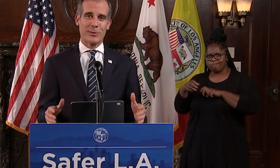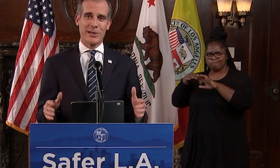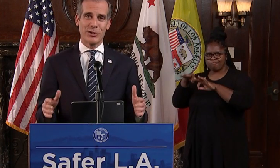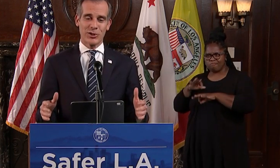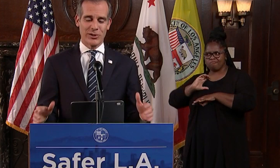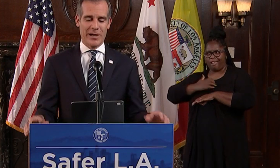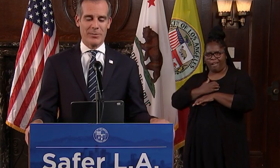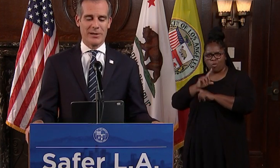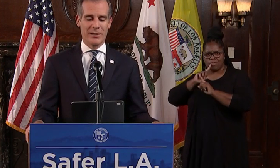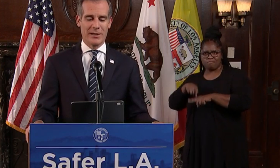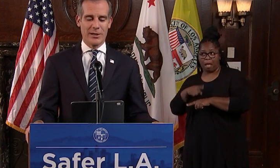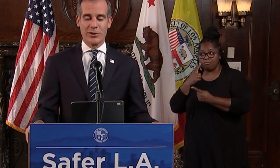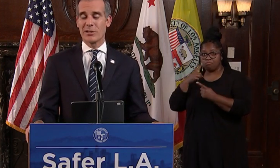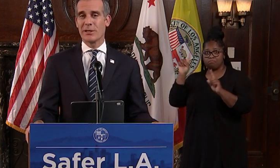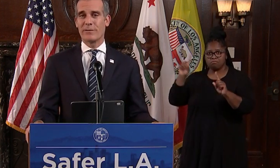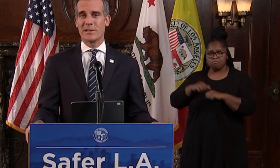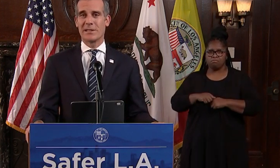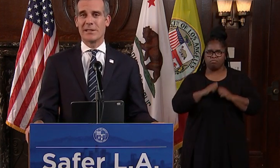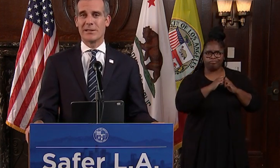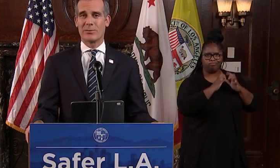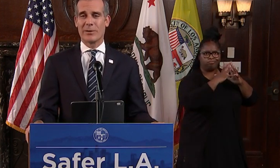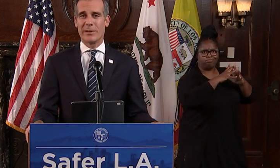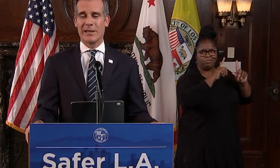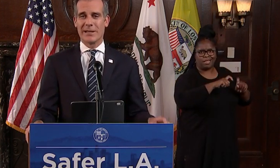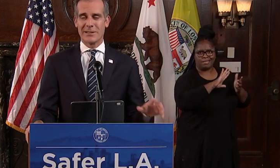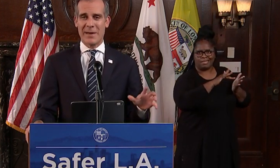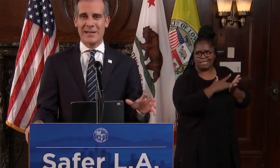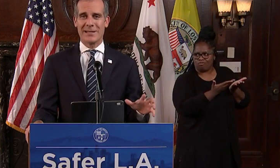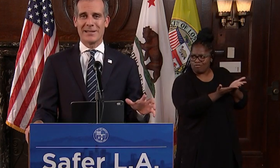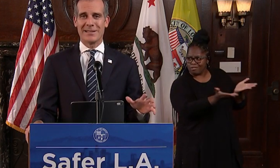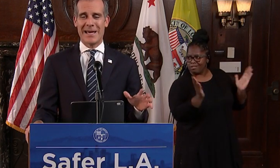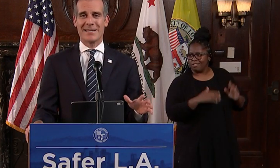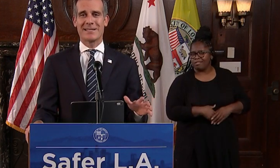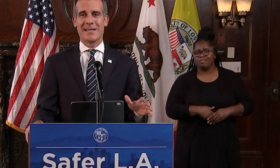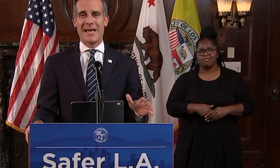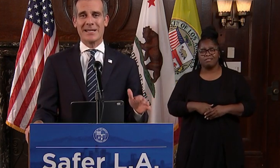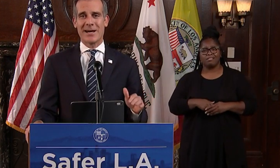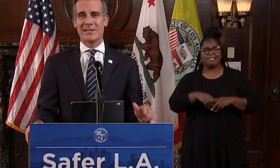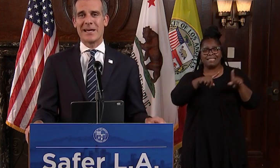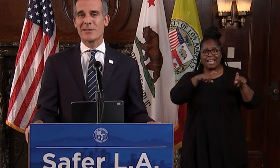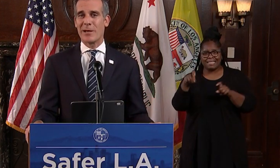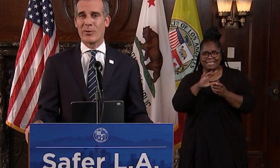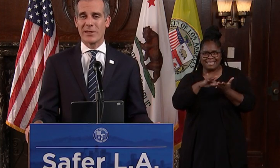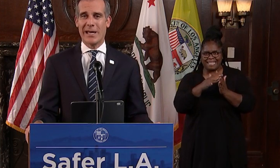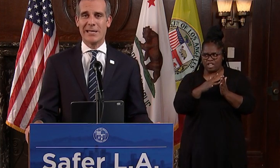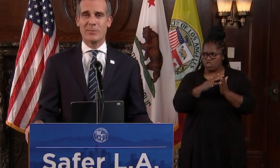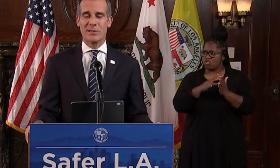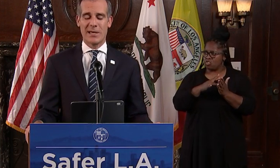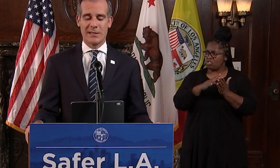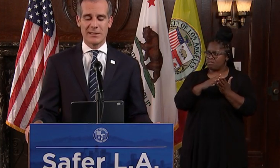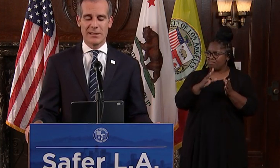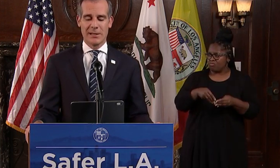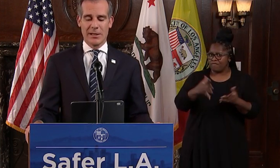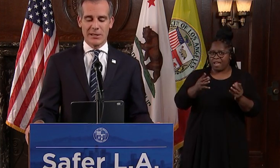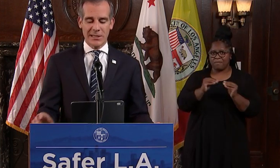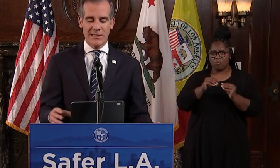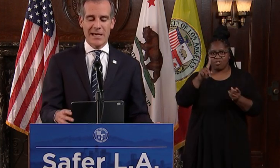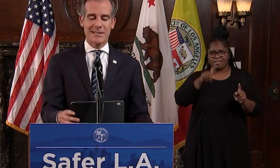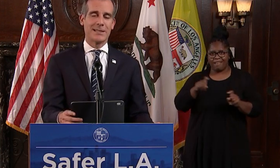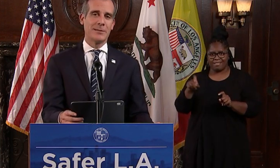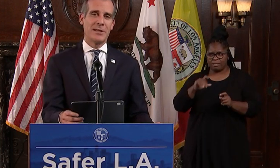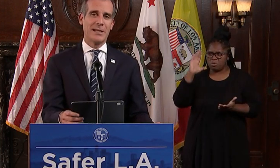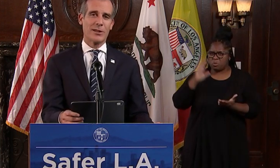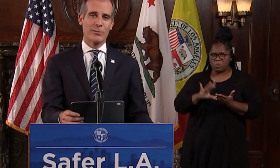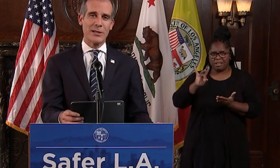centers we stood up. The nursing facilities where we demanded tests and cut deaths by more than 80 percent. The